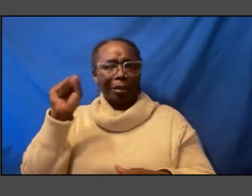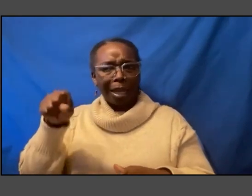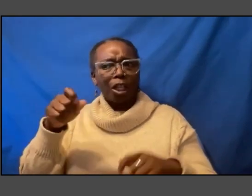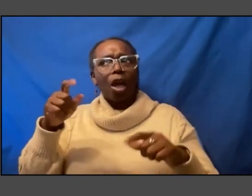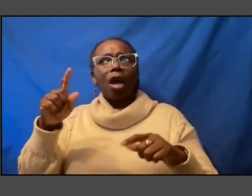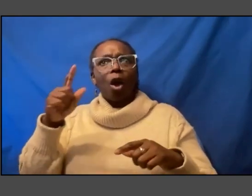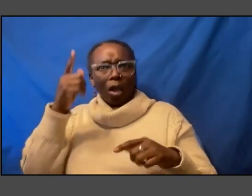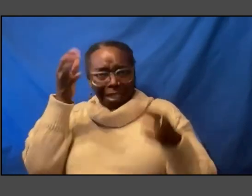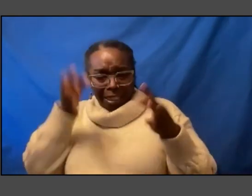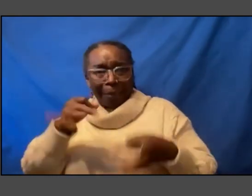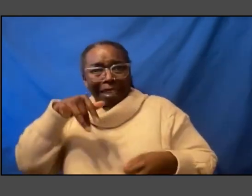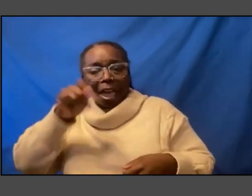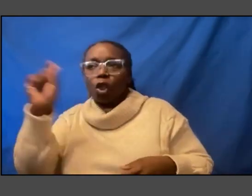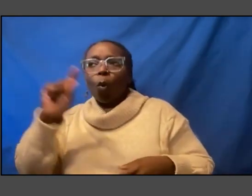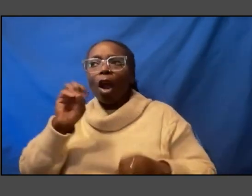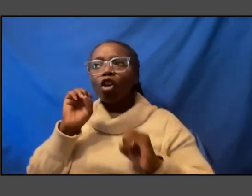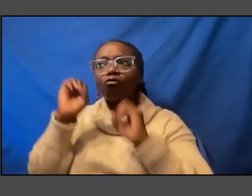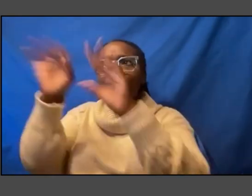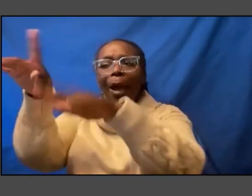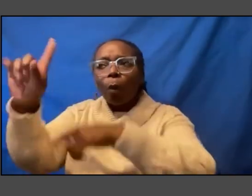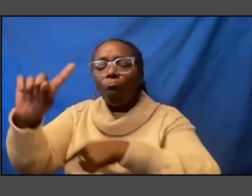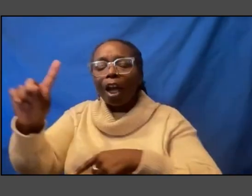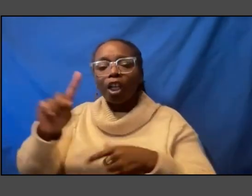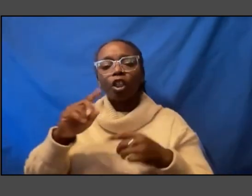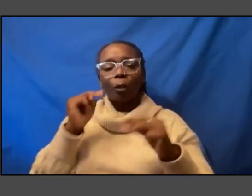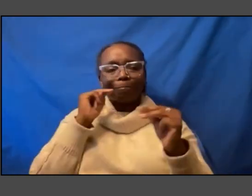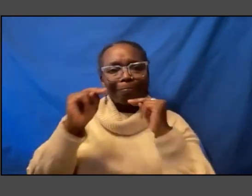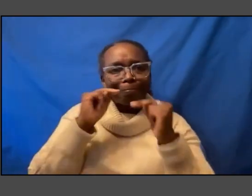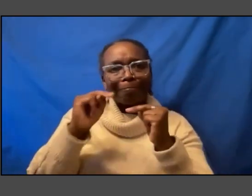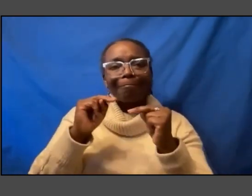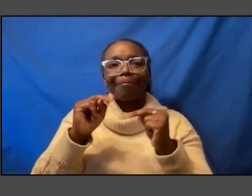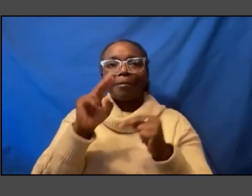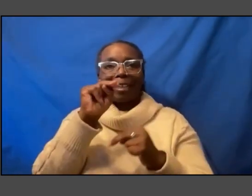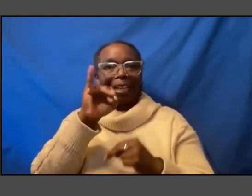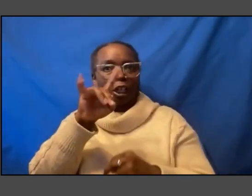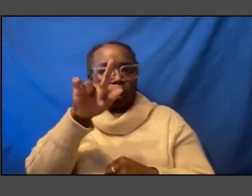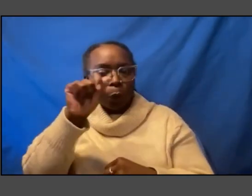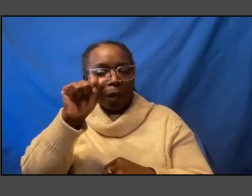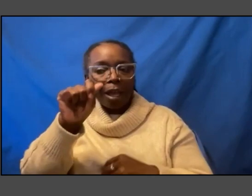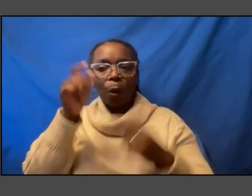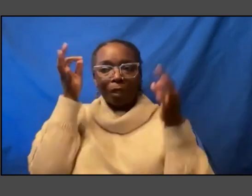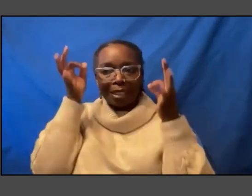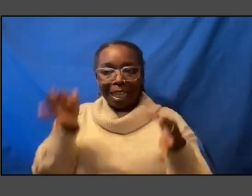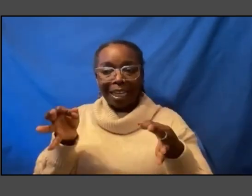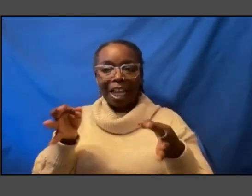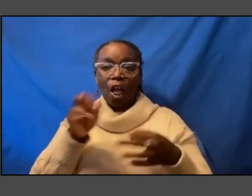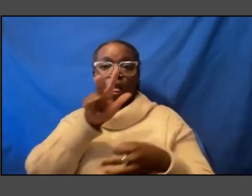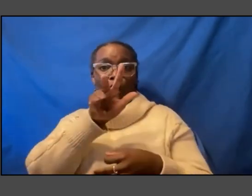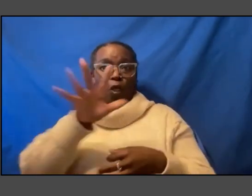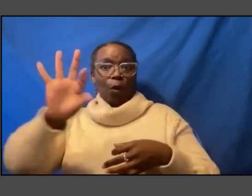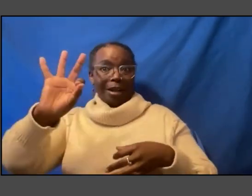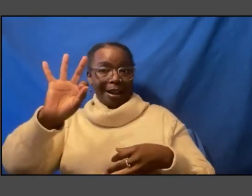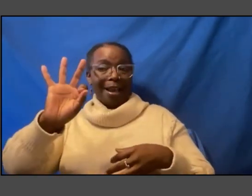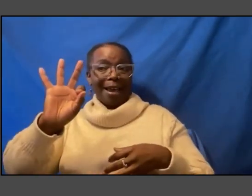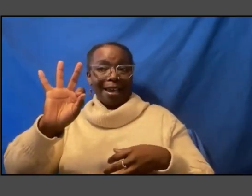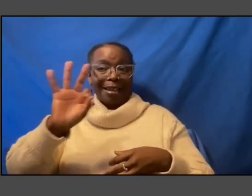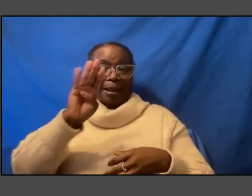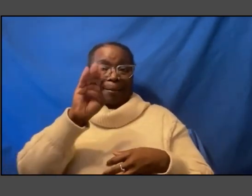we negotiated with the government of nigeria um and we determined that there were 39 uh benin bronzes that we had and